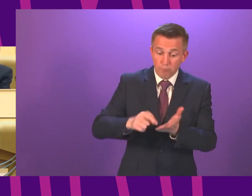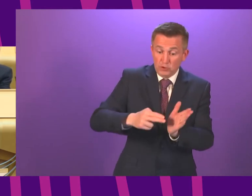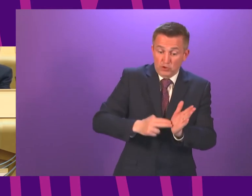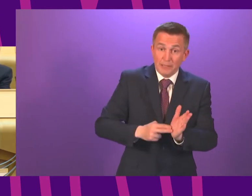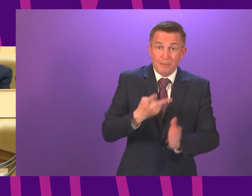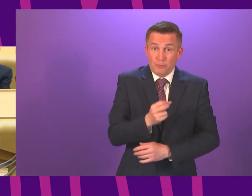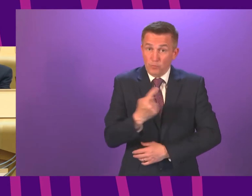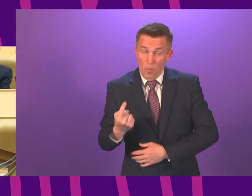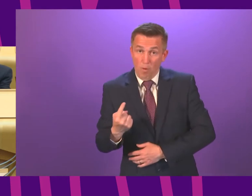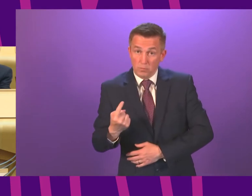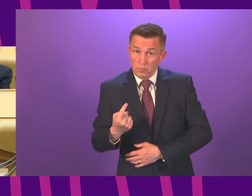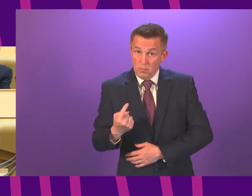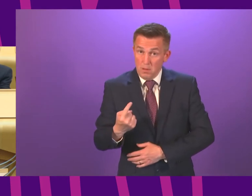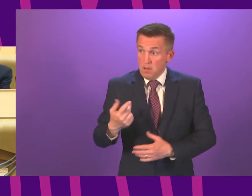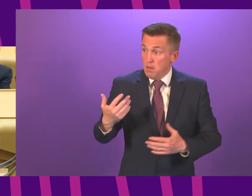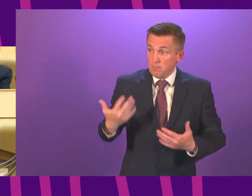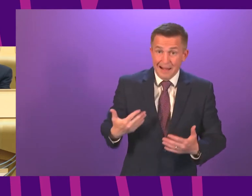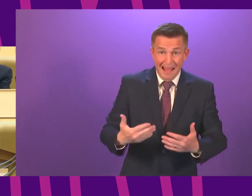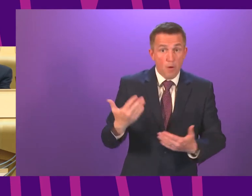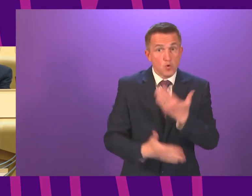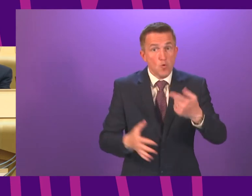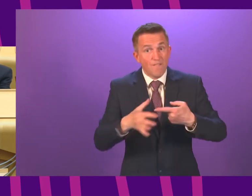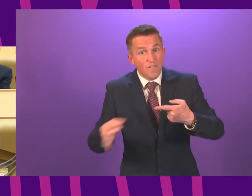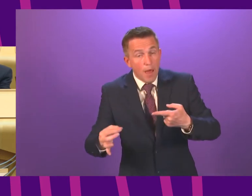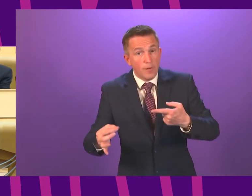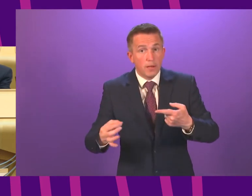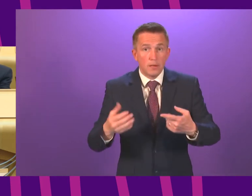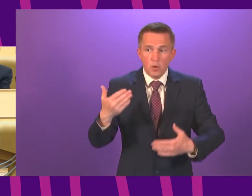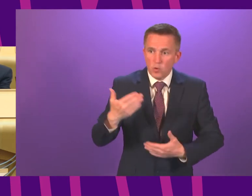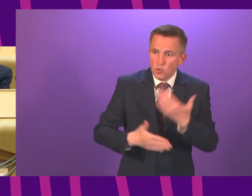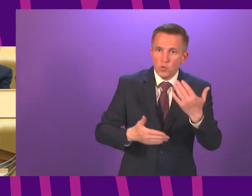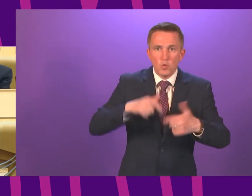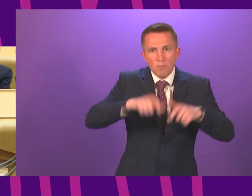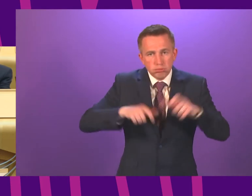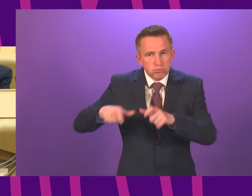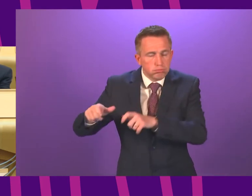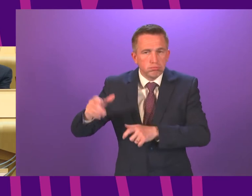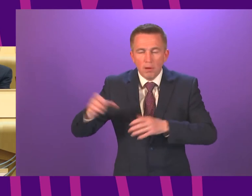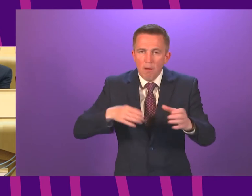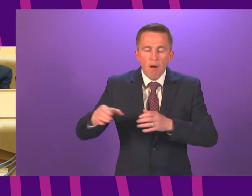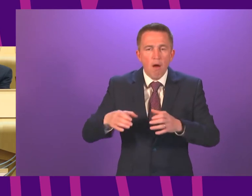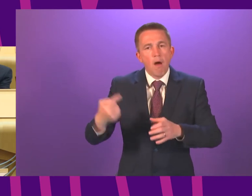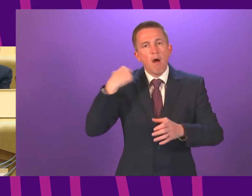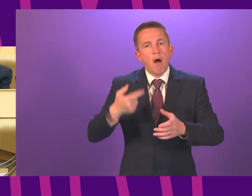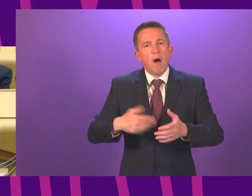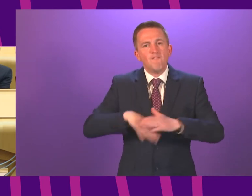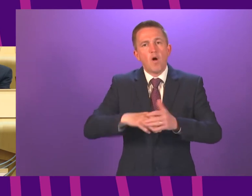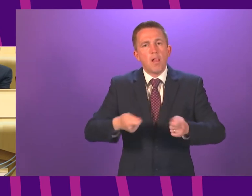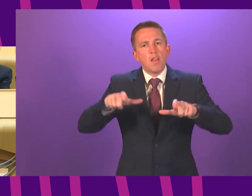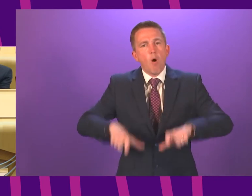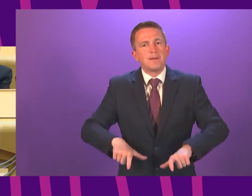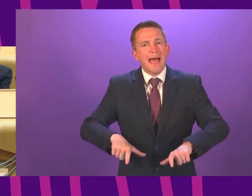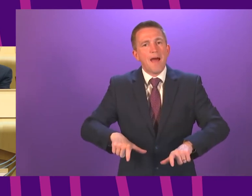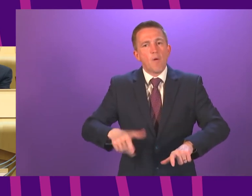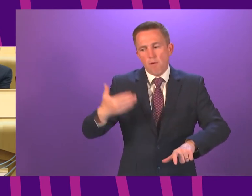Back then, remember, a new variant and rising case numbers did take us backwards into a full lockdown. That is not the case now.